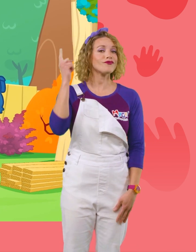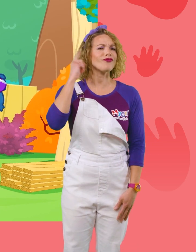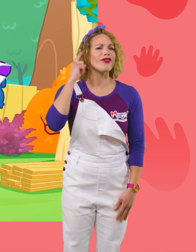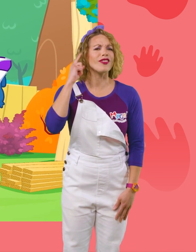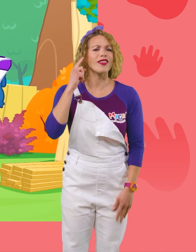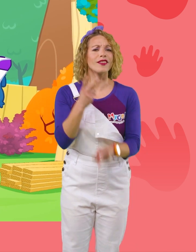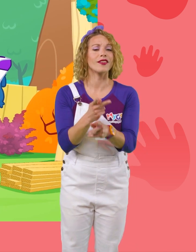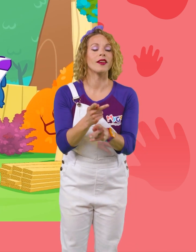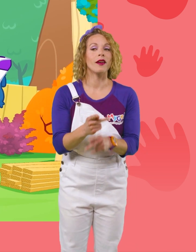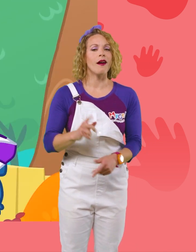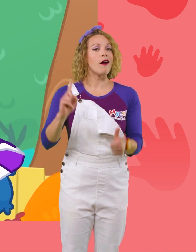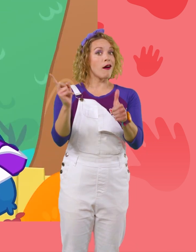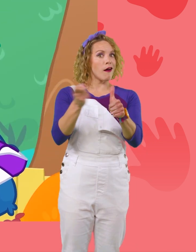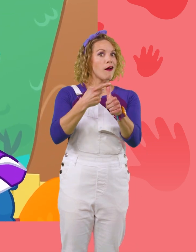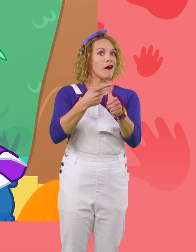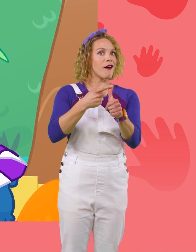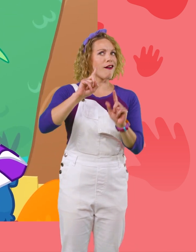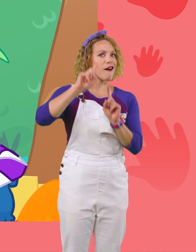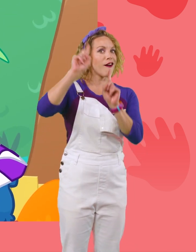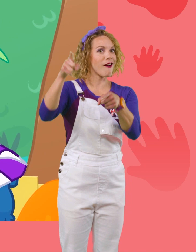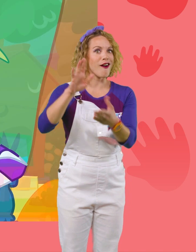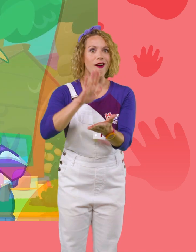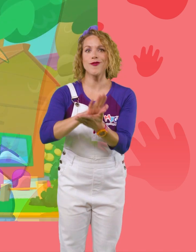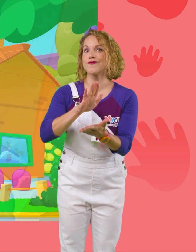listen carefully. You first have to go to the school.